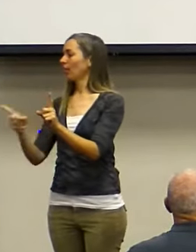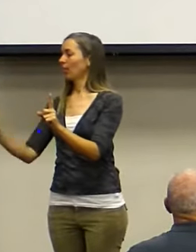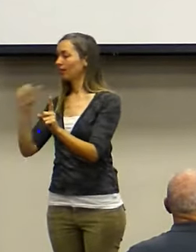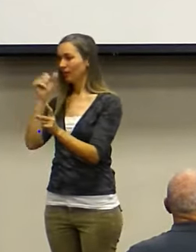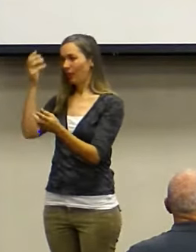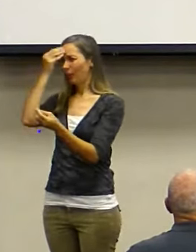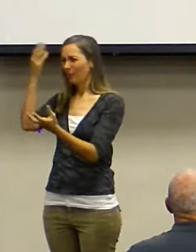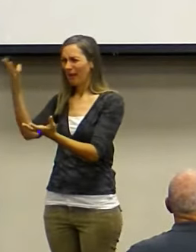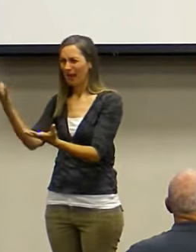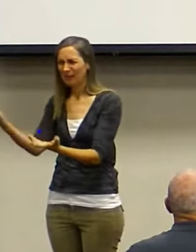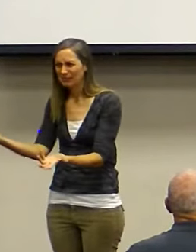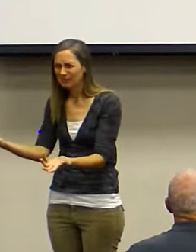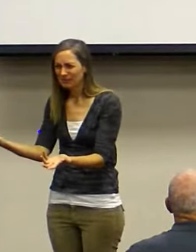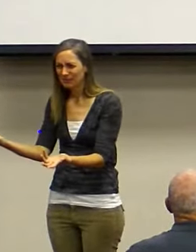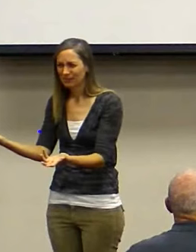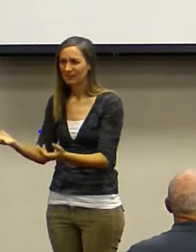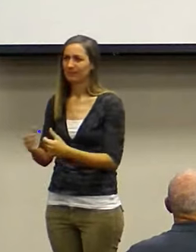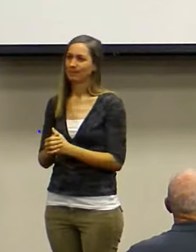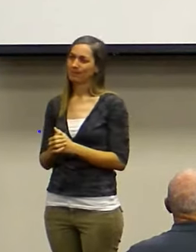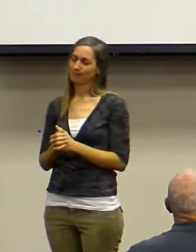lead you to obedience.